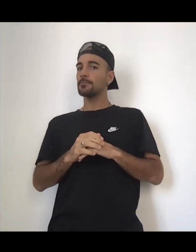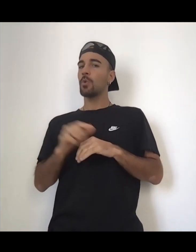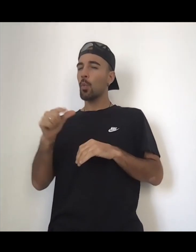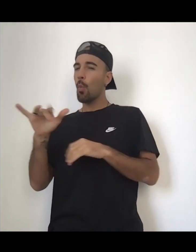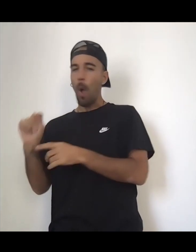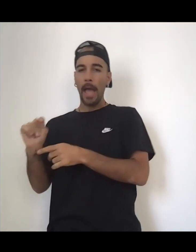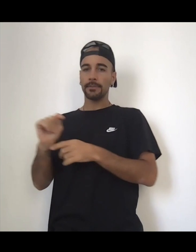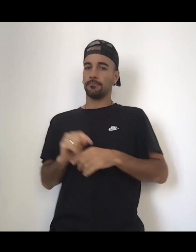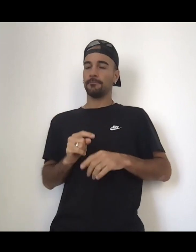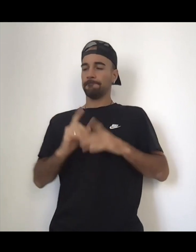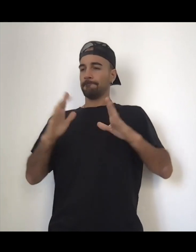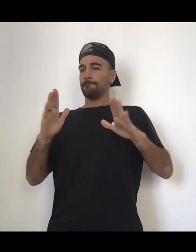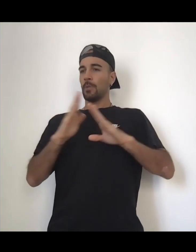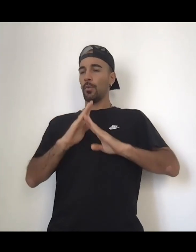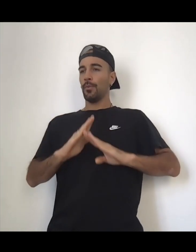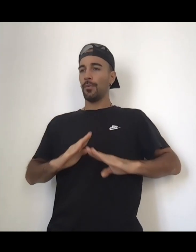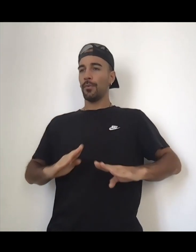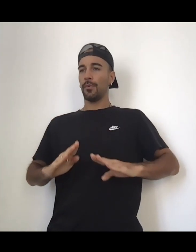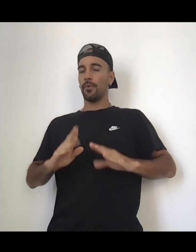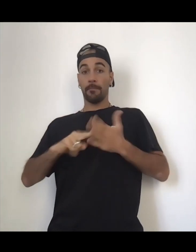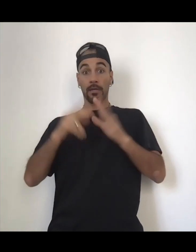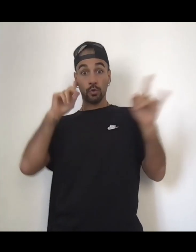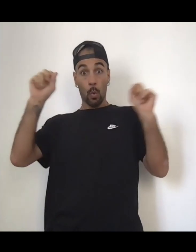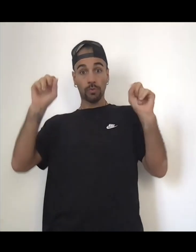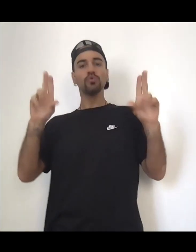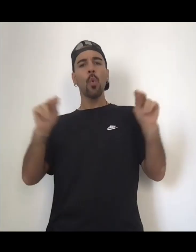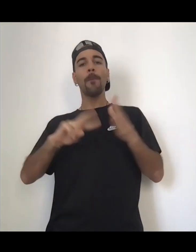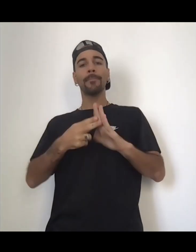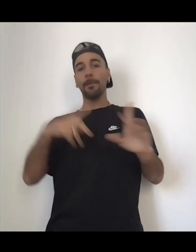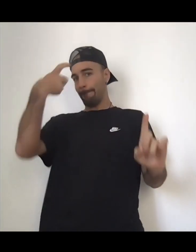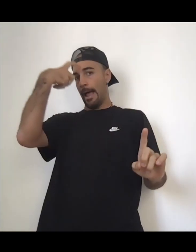stilling your mind, I don't know if that sounds right, but you know what I mean. When you still your mind,